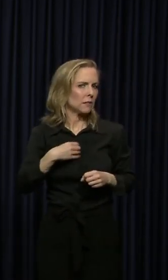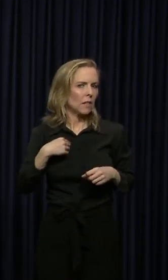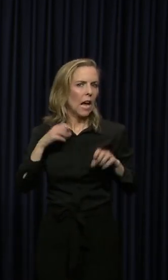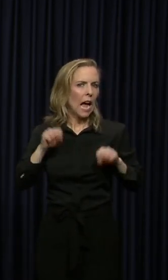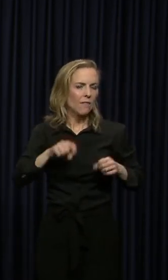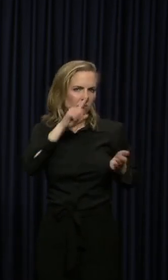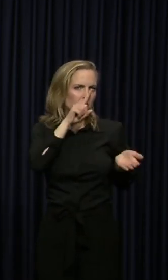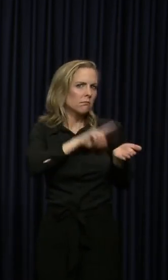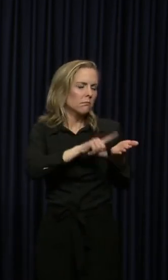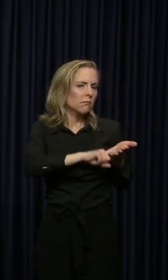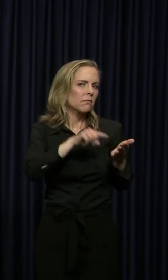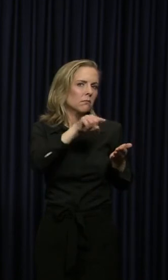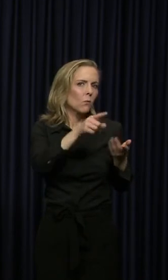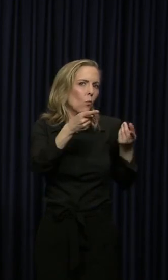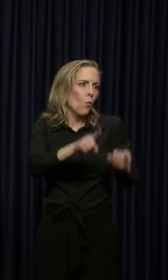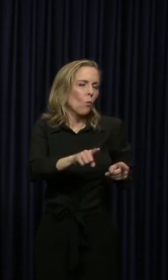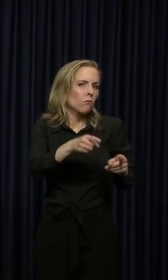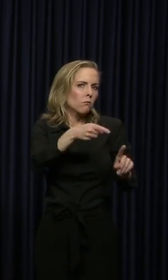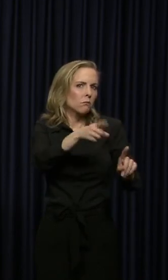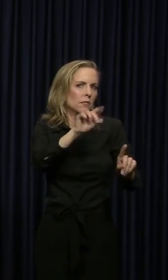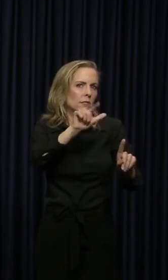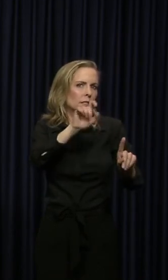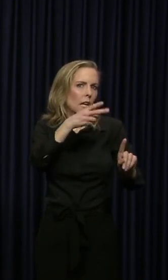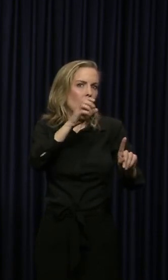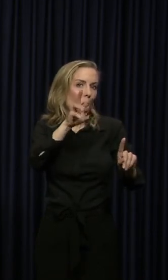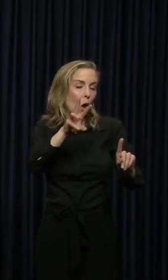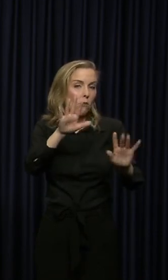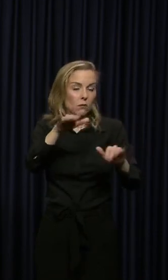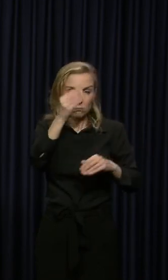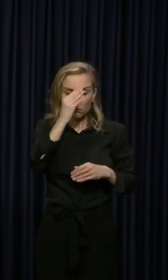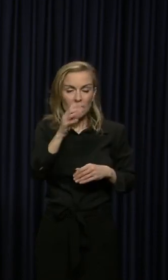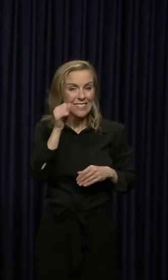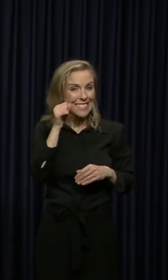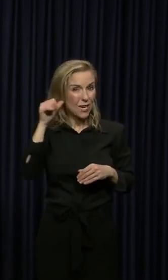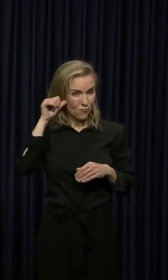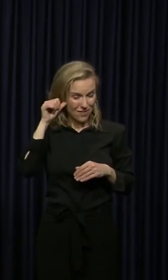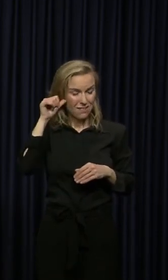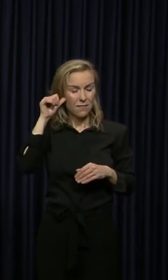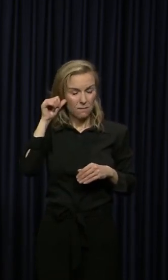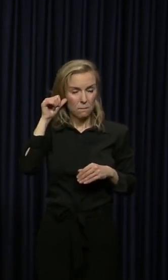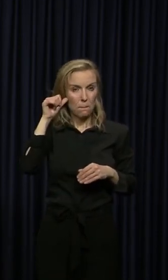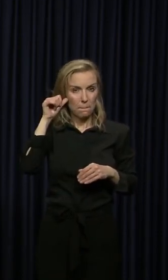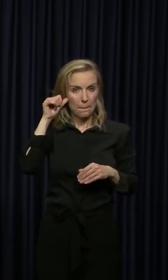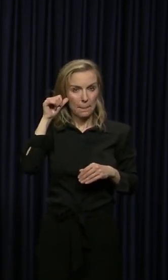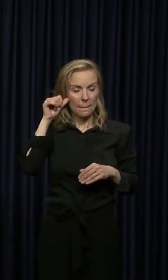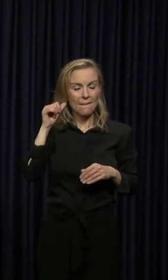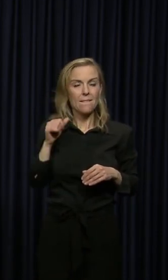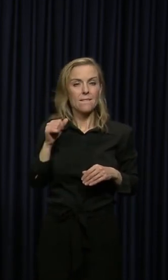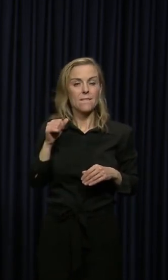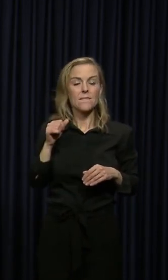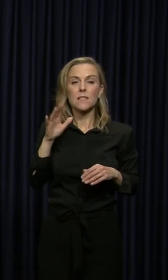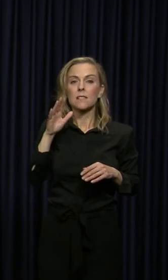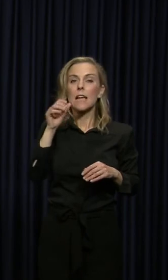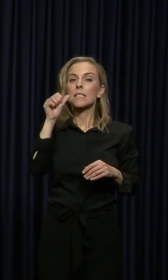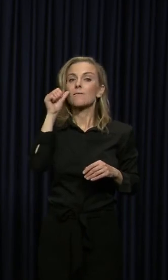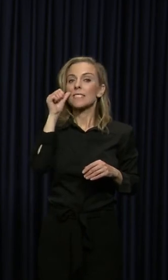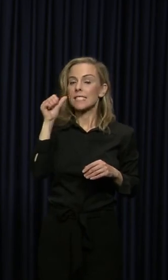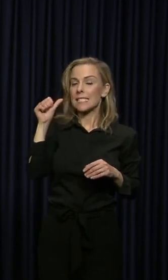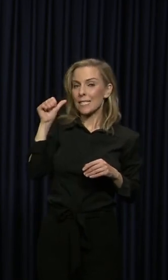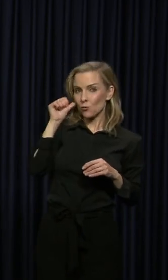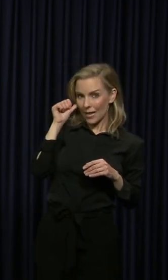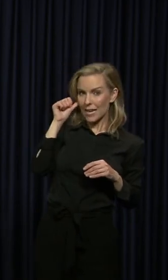up on that. But as of yesterday as of yesterday,